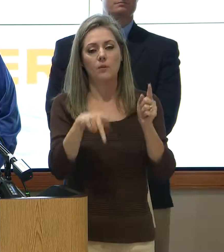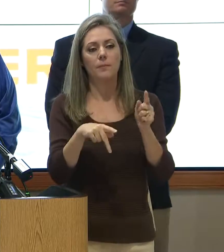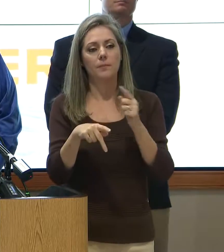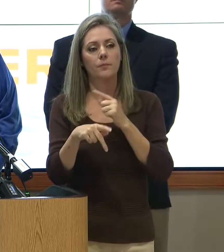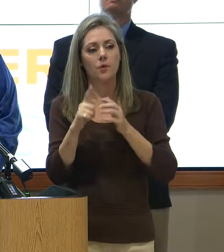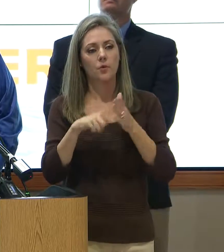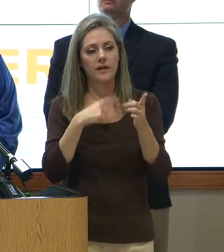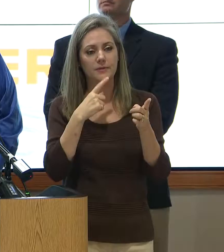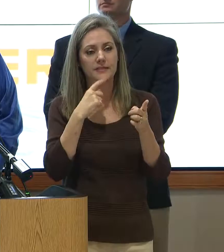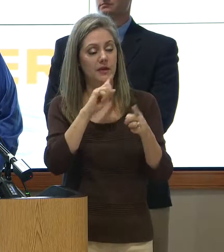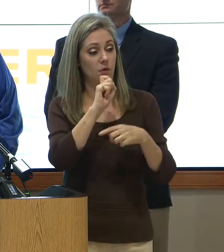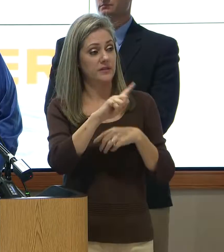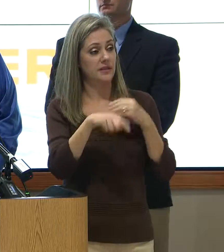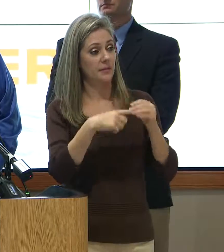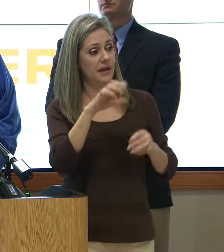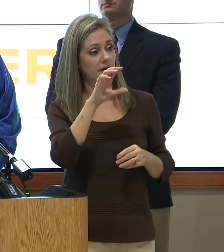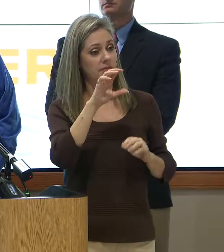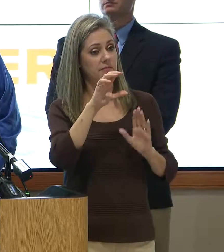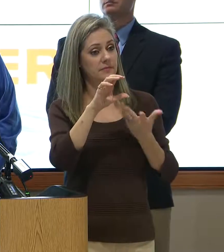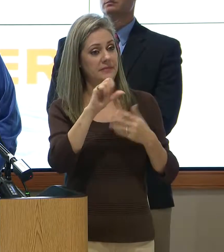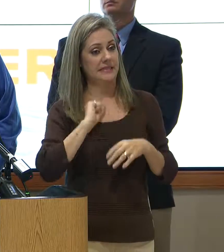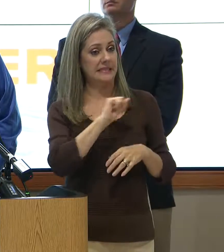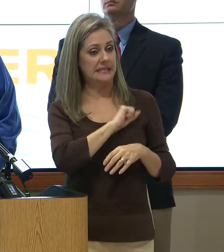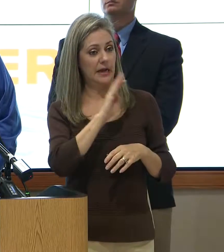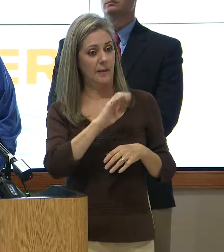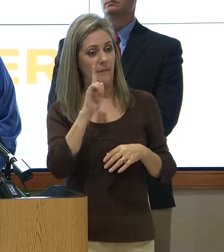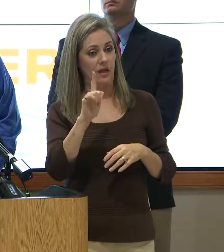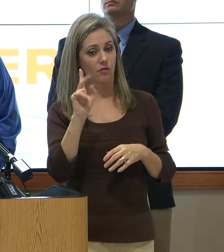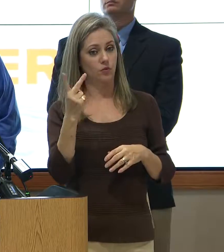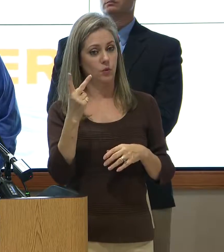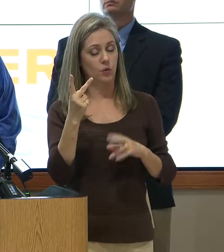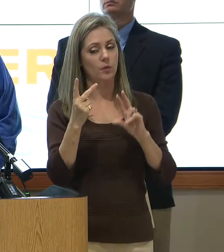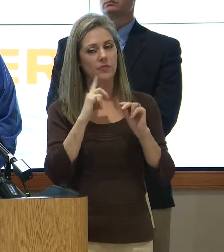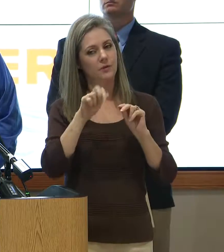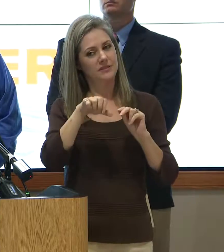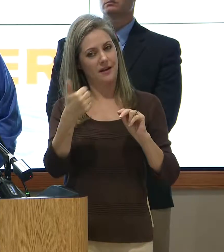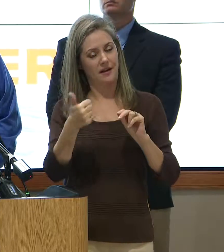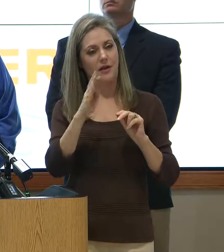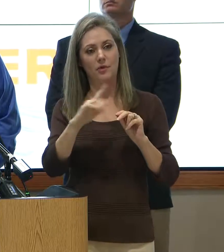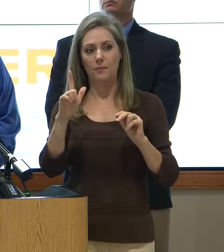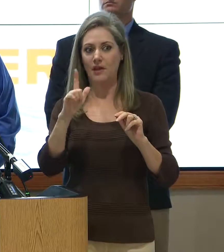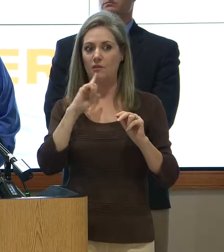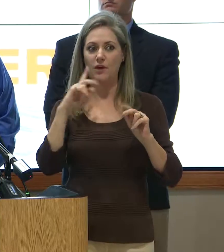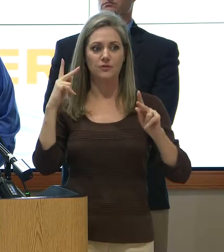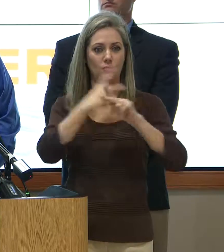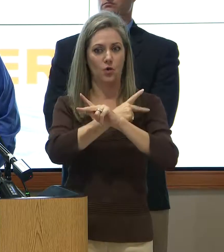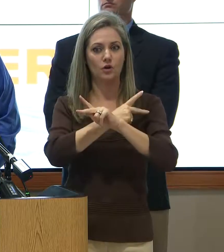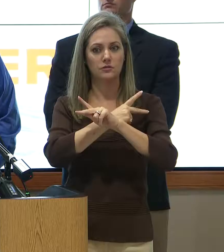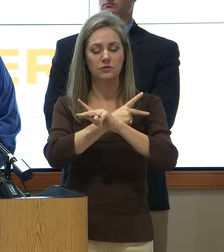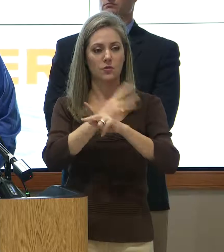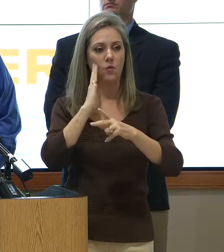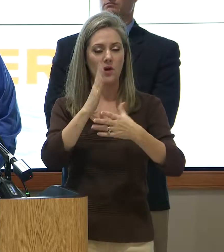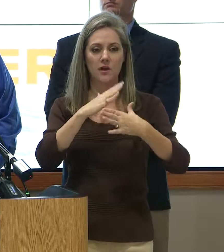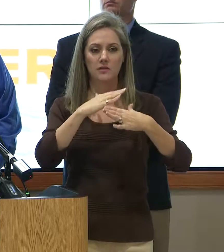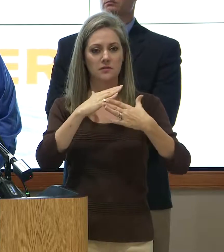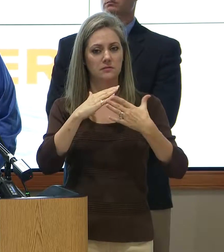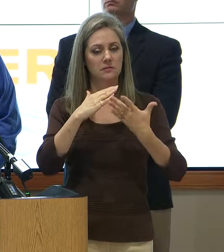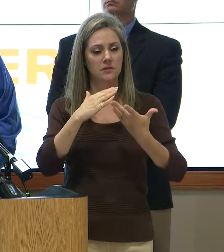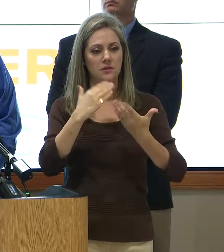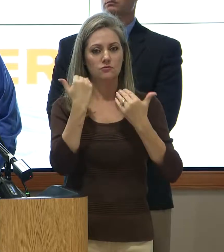about SB2 – no, there was another bill that was introduced that was even worse that would restrain the